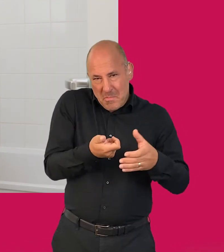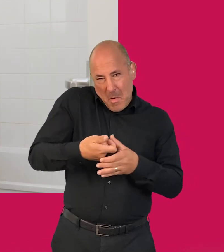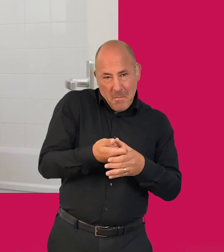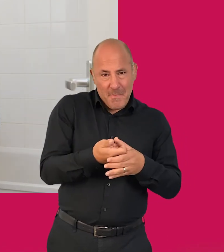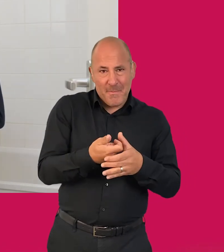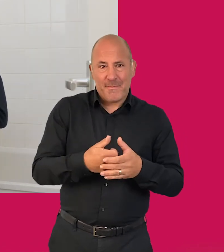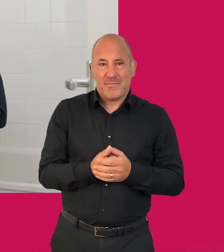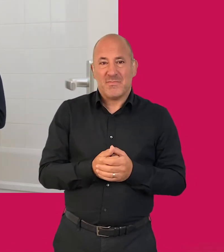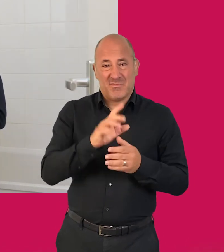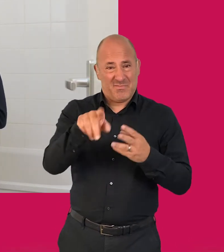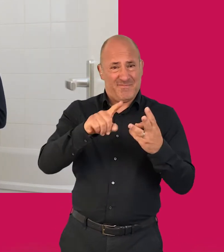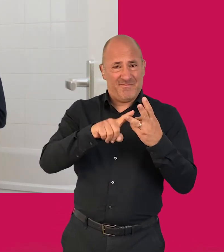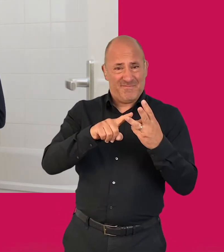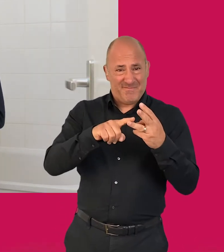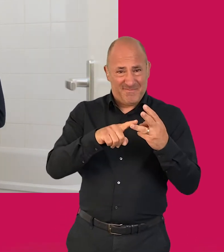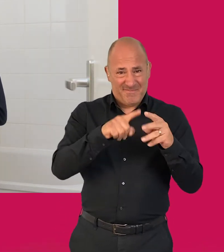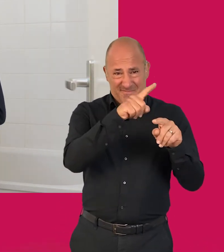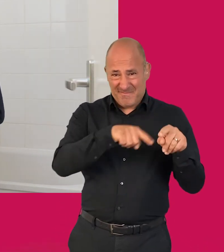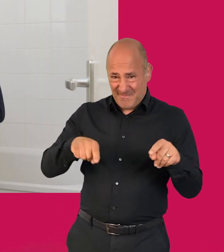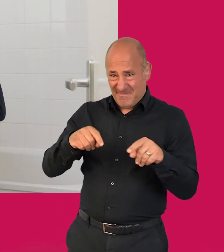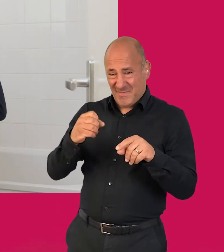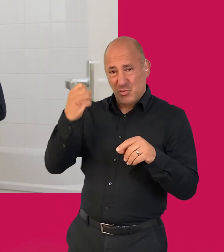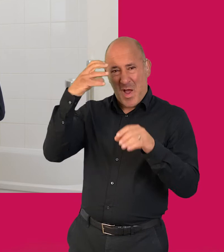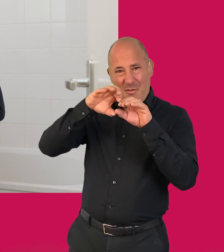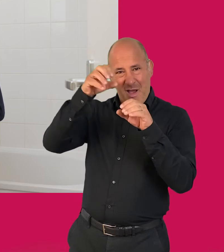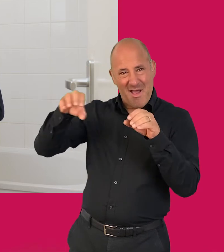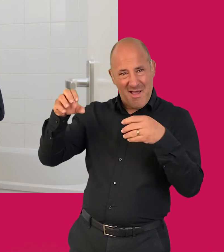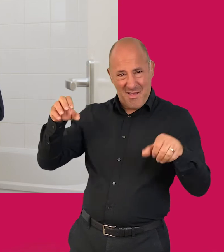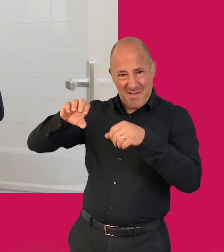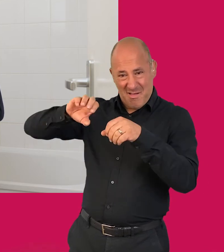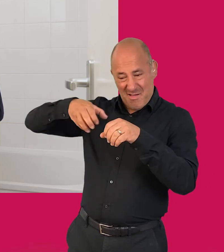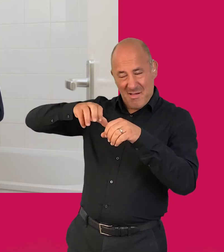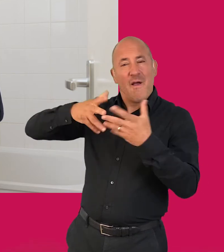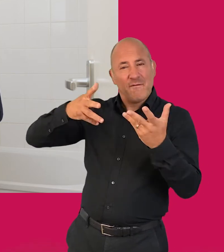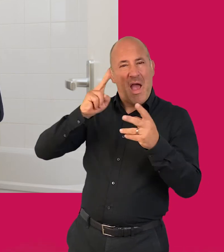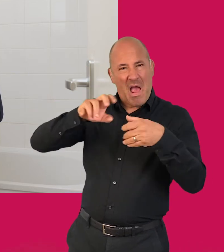Now, fit the other end to the new shower head. Again, make sure it's nice and tight.